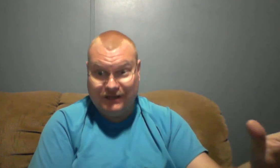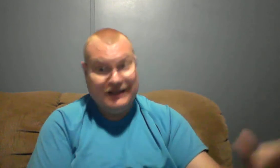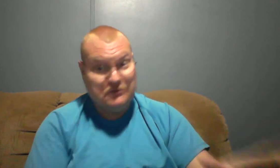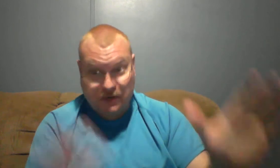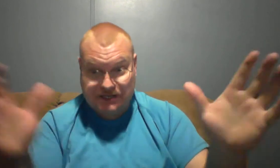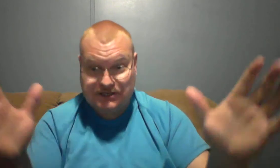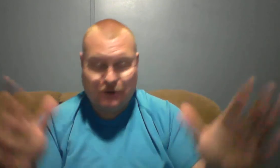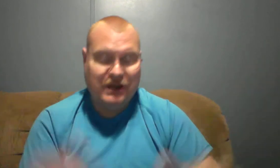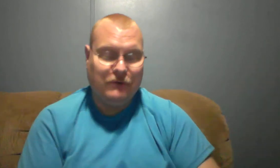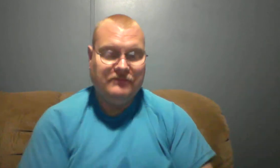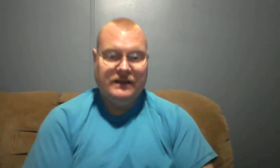we just don't know.